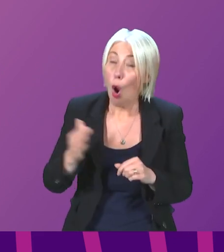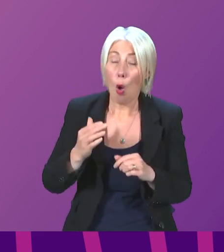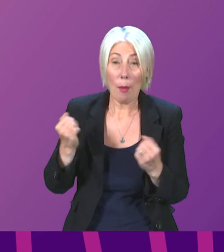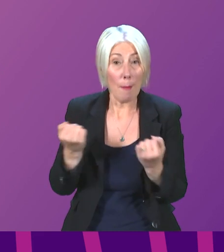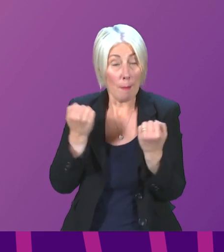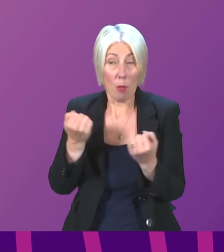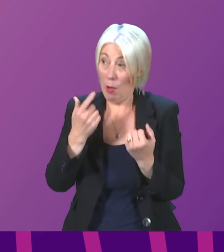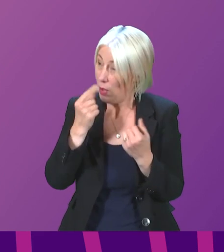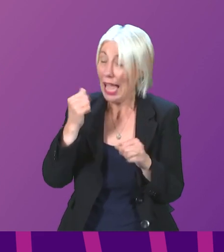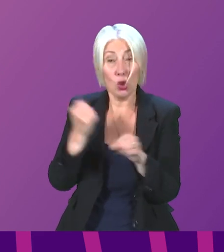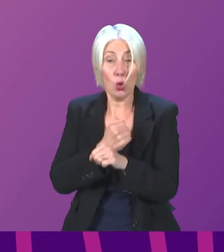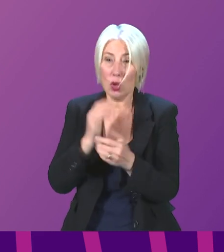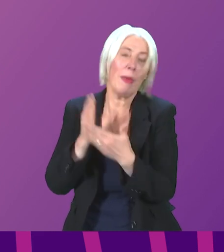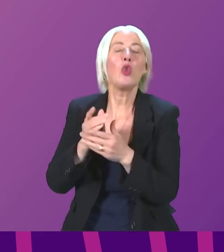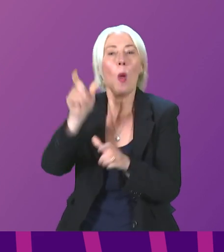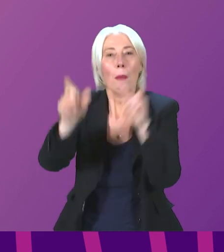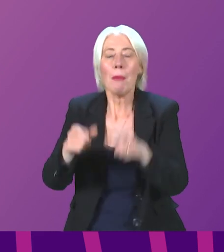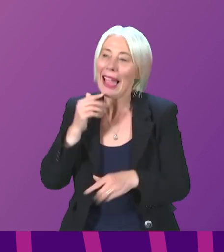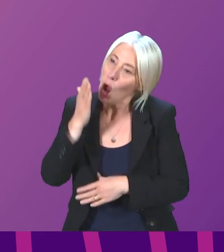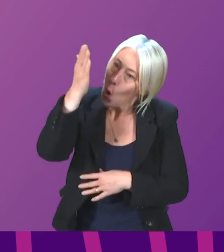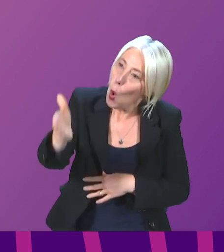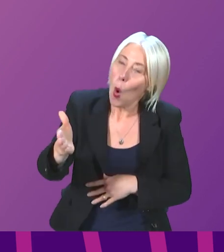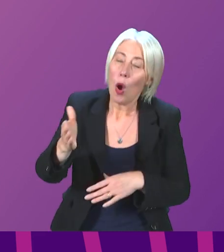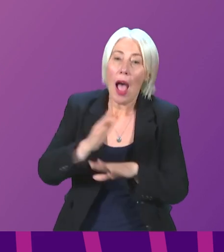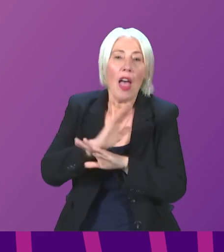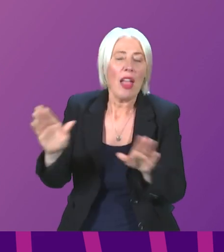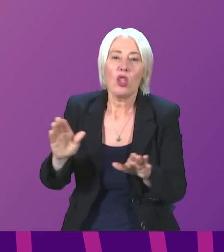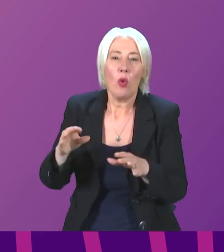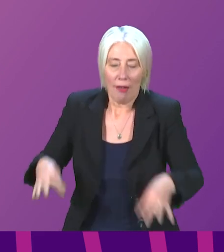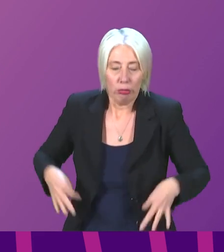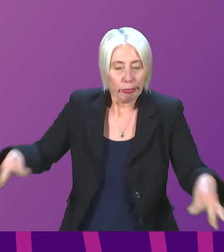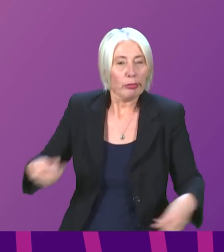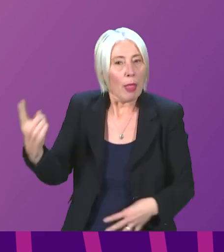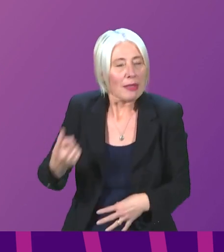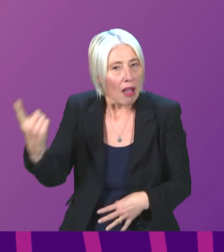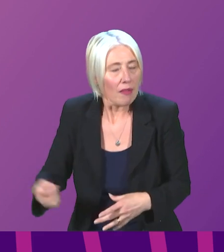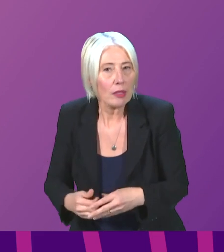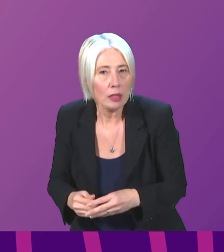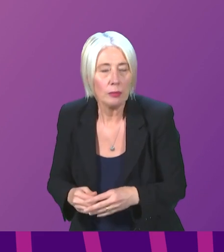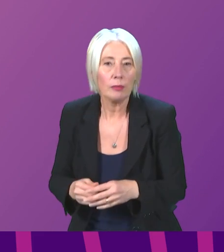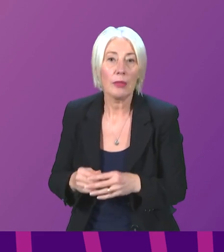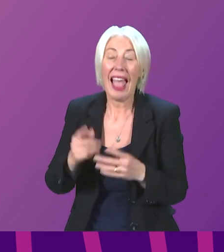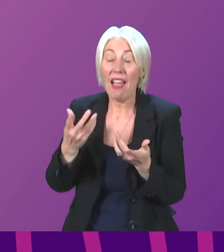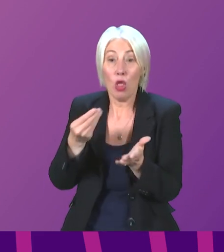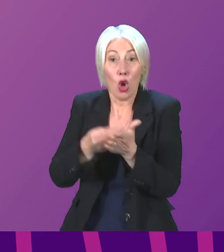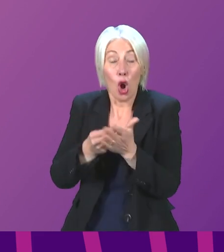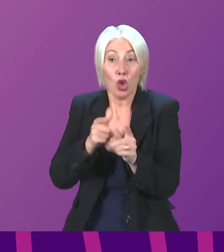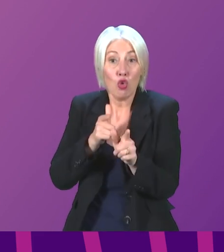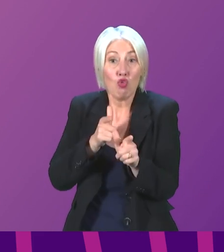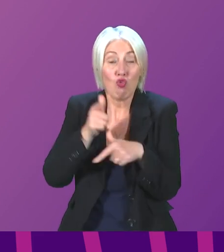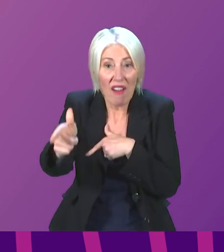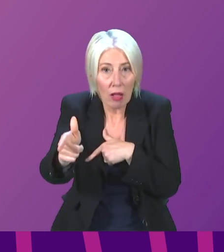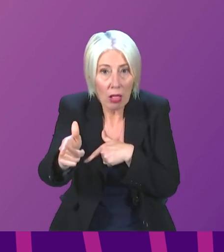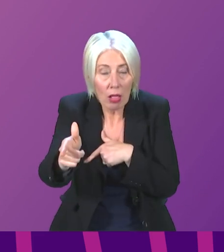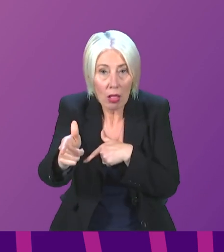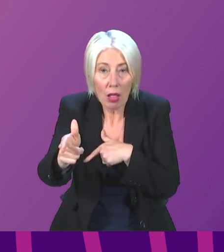indeed get those people to us at no cost to themselves. If, of course, the cost of travelling to a vaccination centre